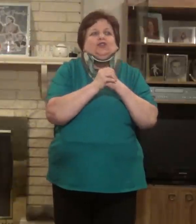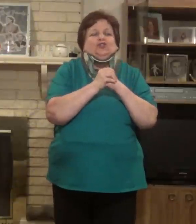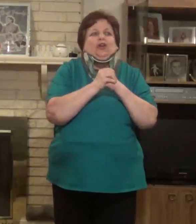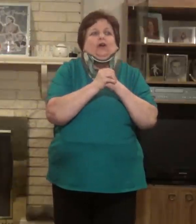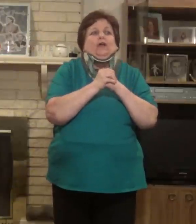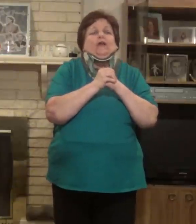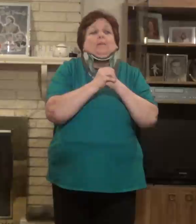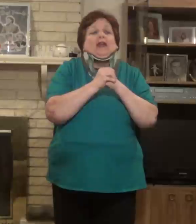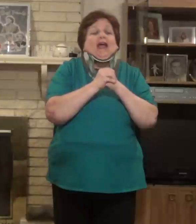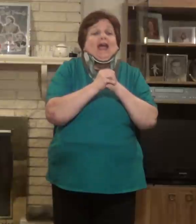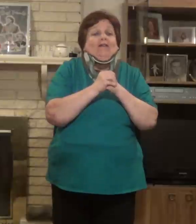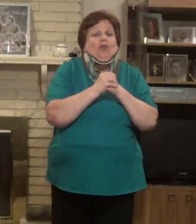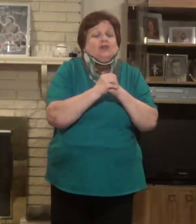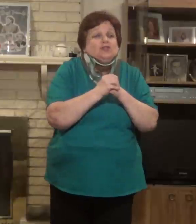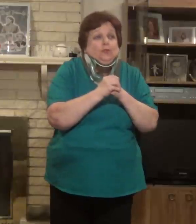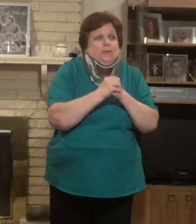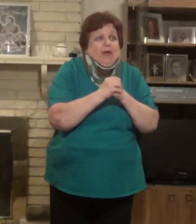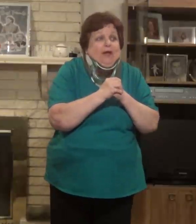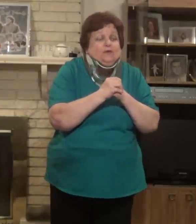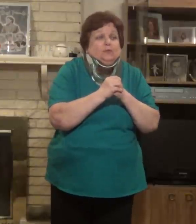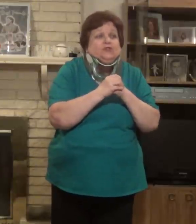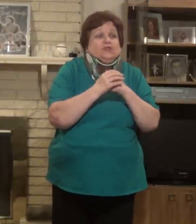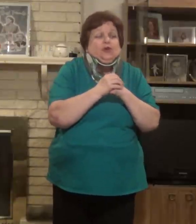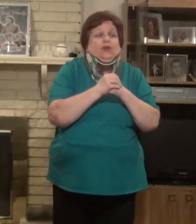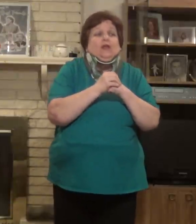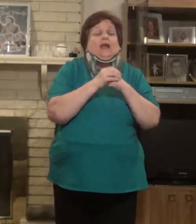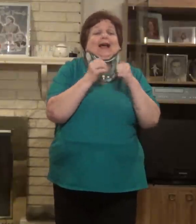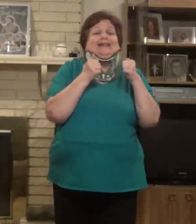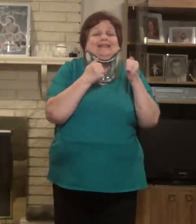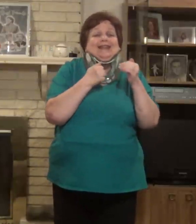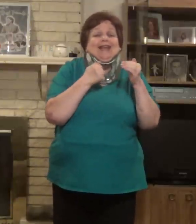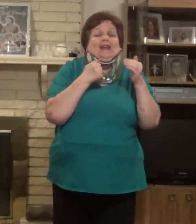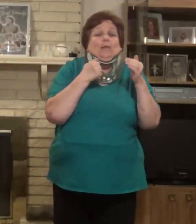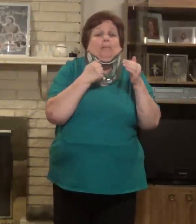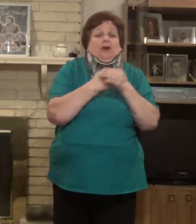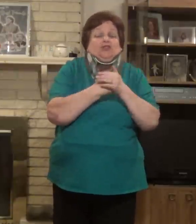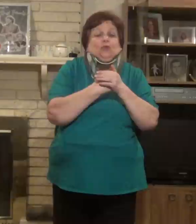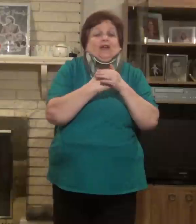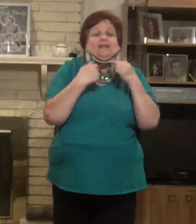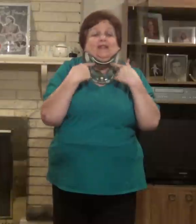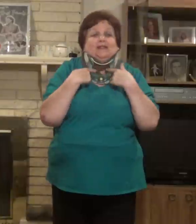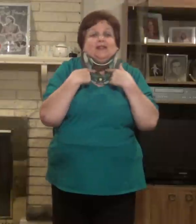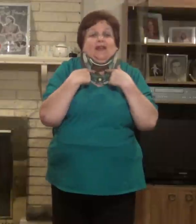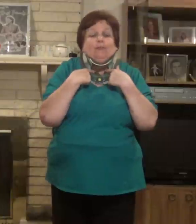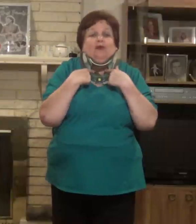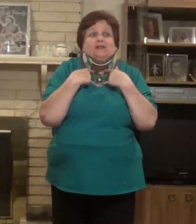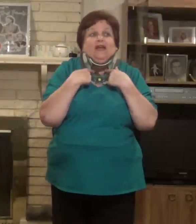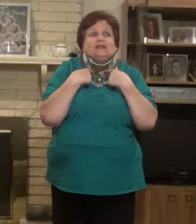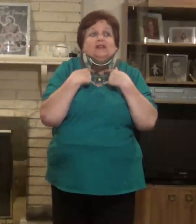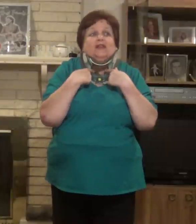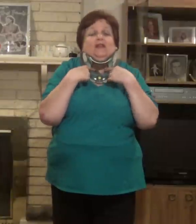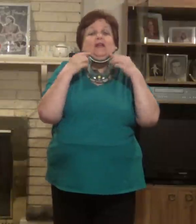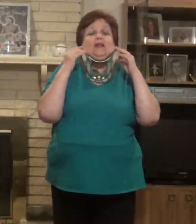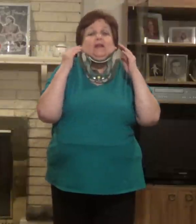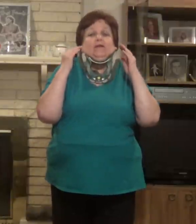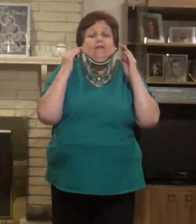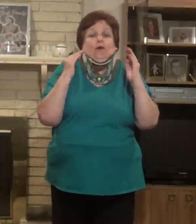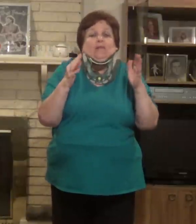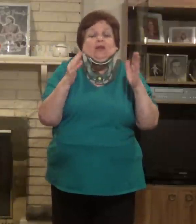to share. But I have lost three pounds, which is good. I did gain a bunch of weight since the neck brace accident from me